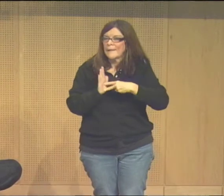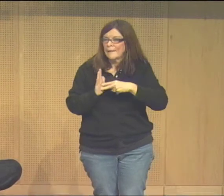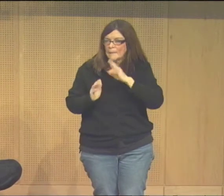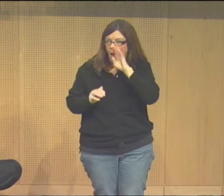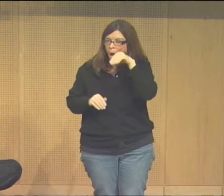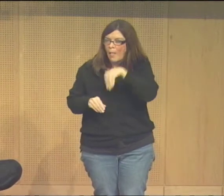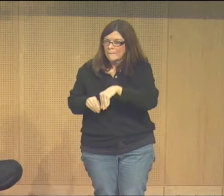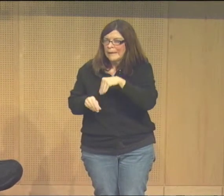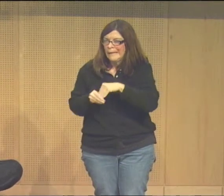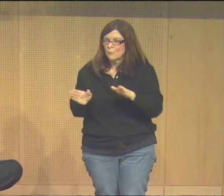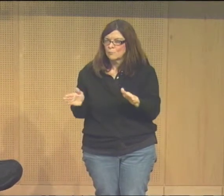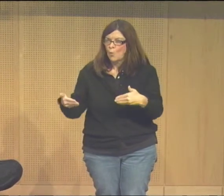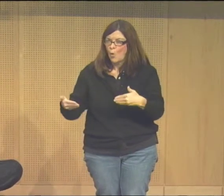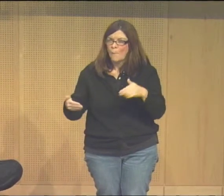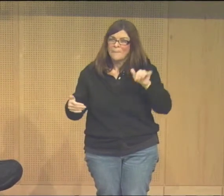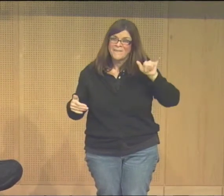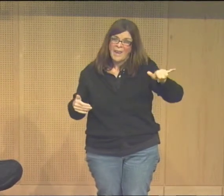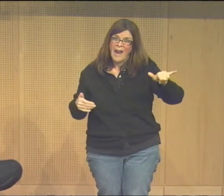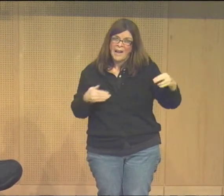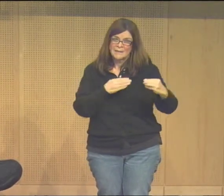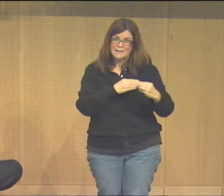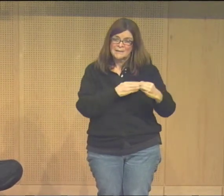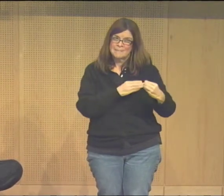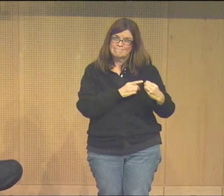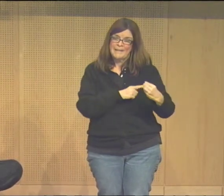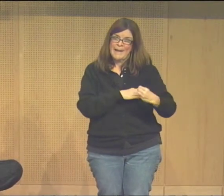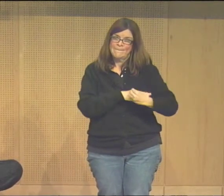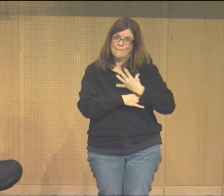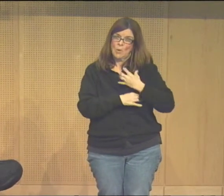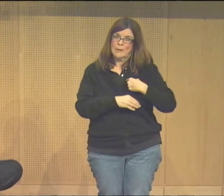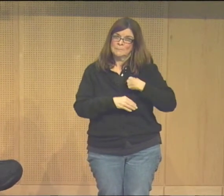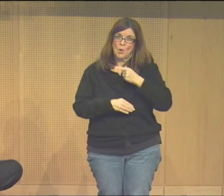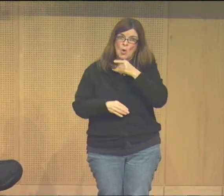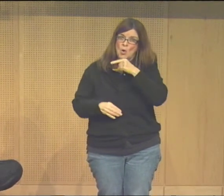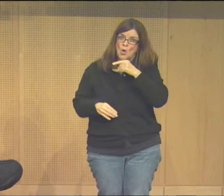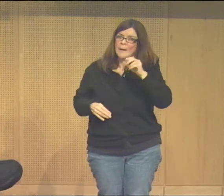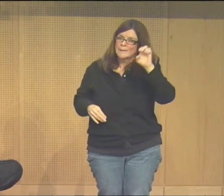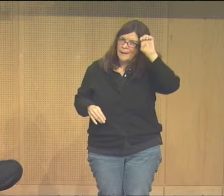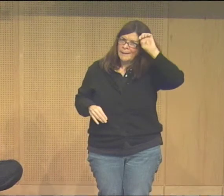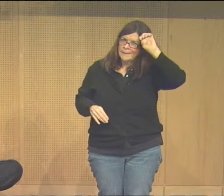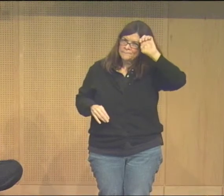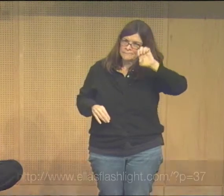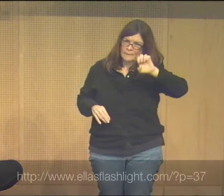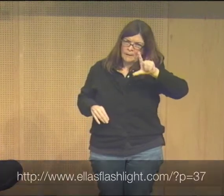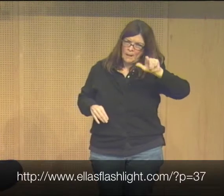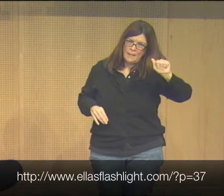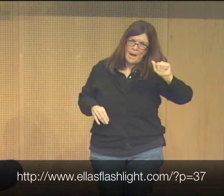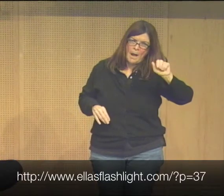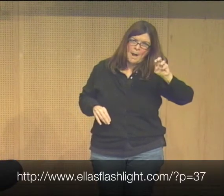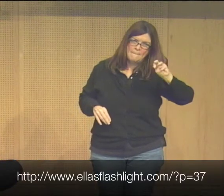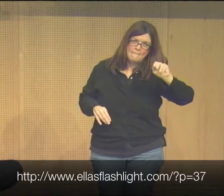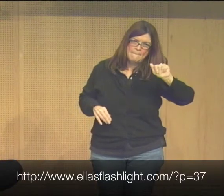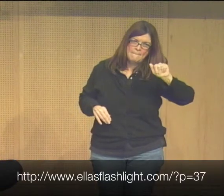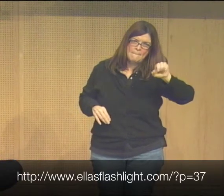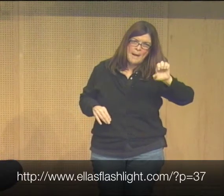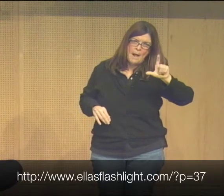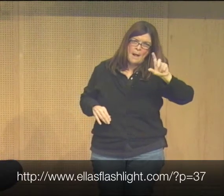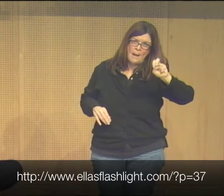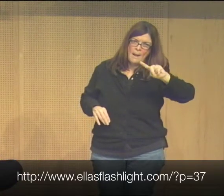And the real purpose of this elephant... It's like the elephant in the room, if you're familiar with that. Okay. Now, I've kind of gotten this